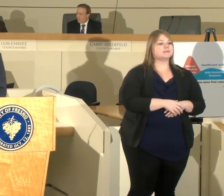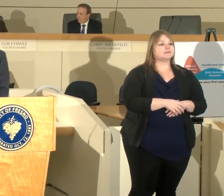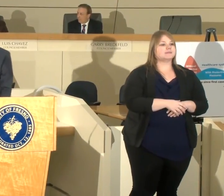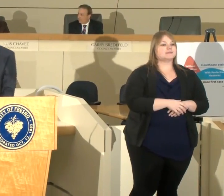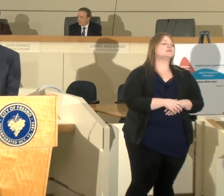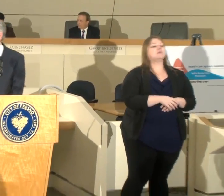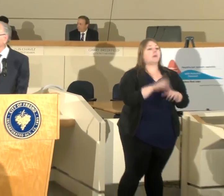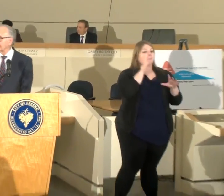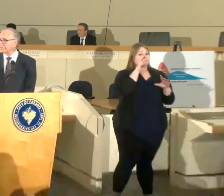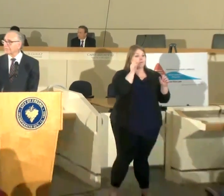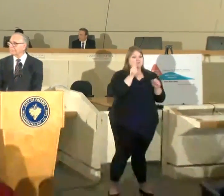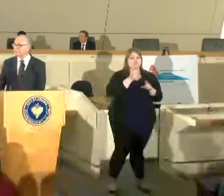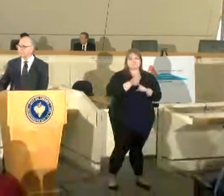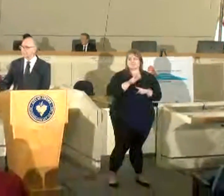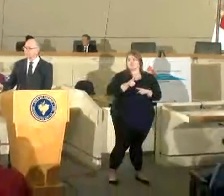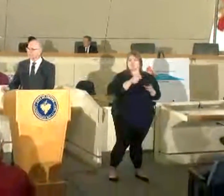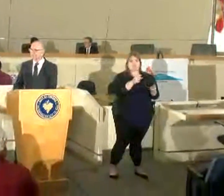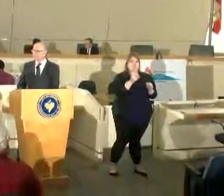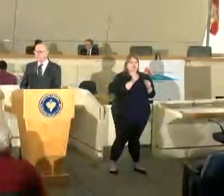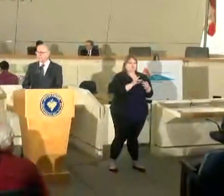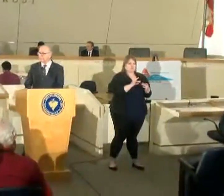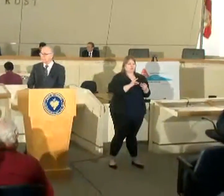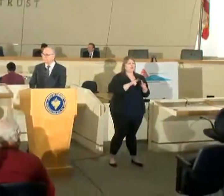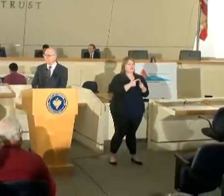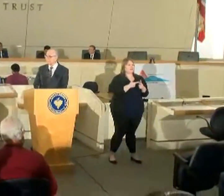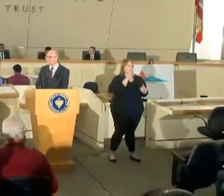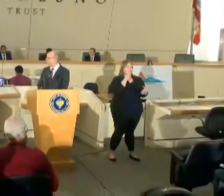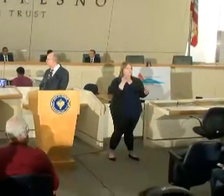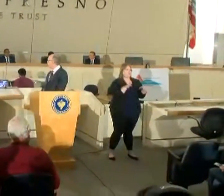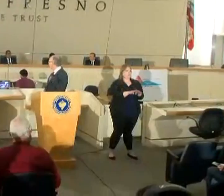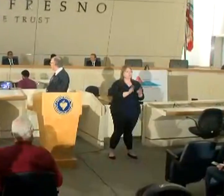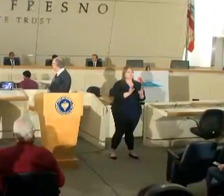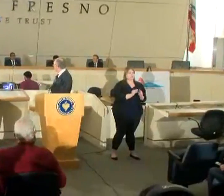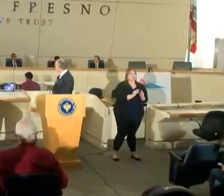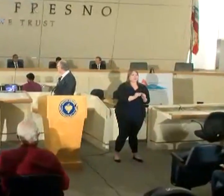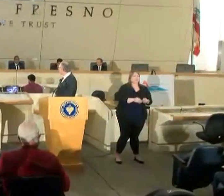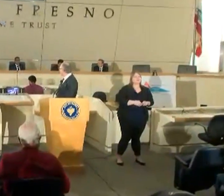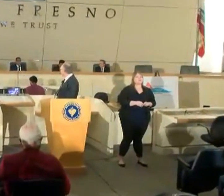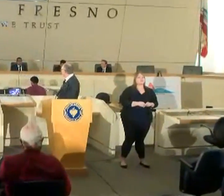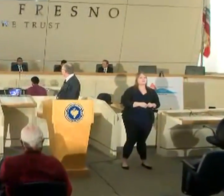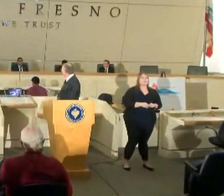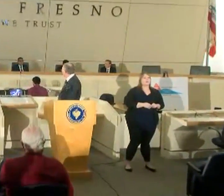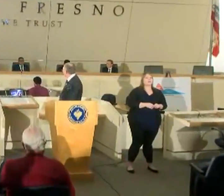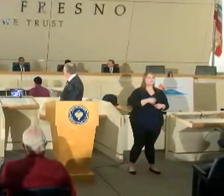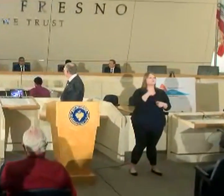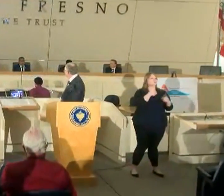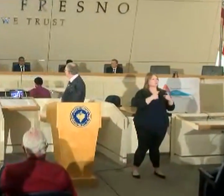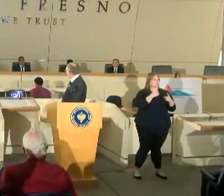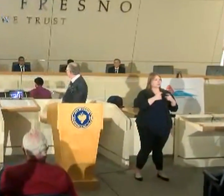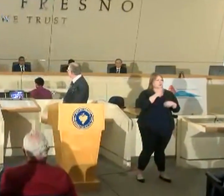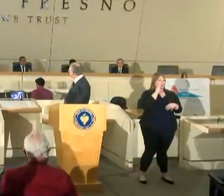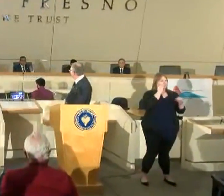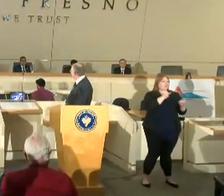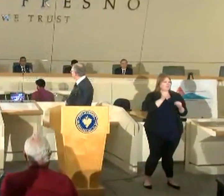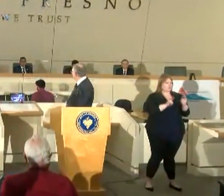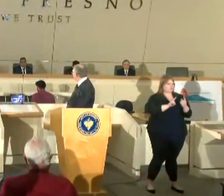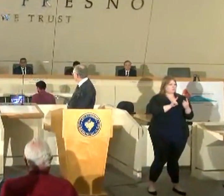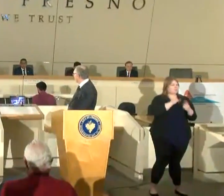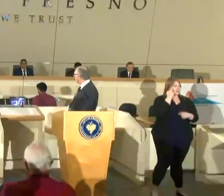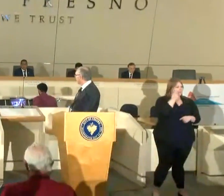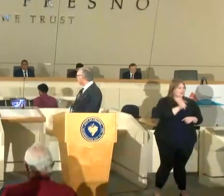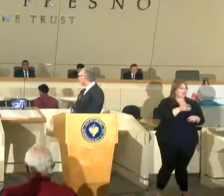a moment please you'll have a quick moment and we will conclude the this meeting and we will take questions um individual interviews